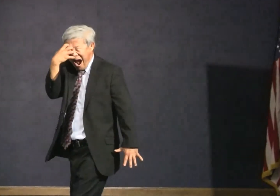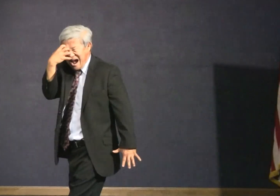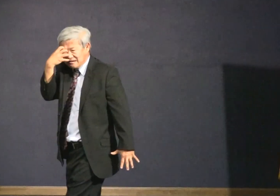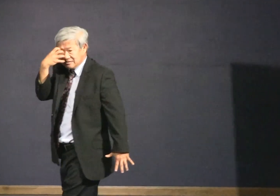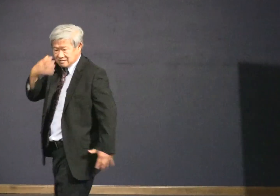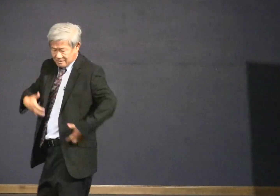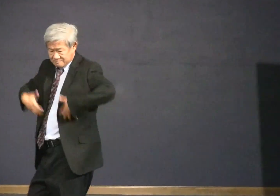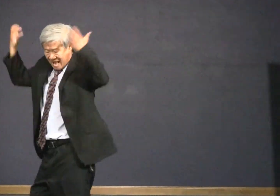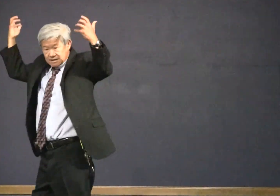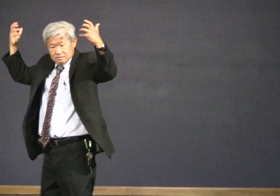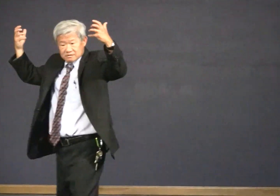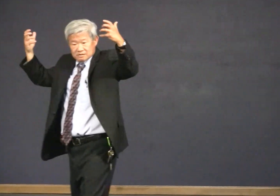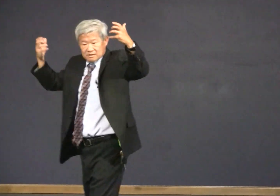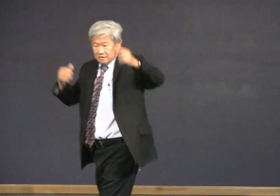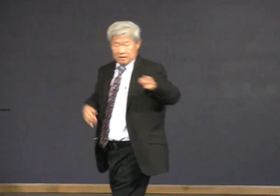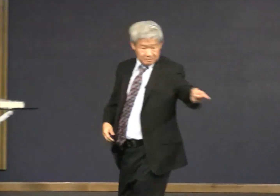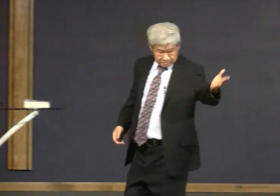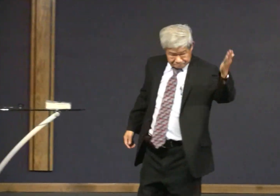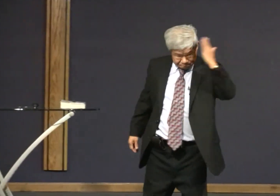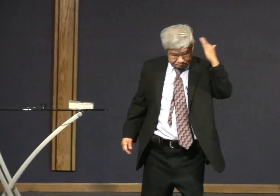the wrath or the anger of God